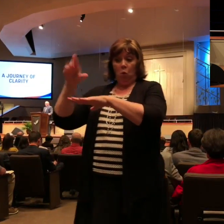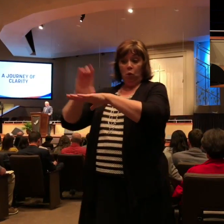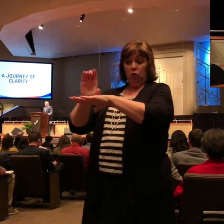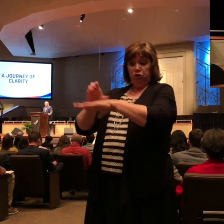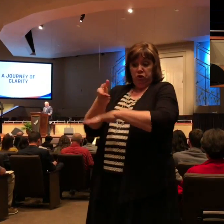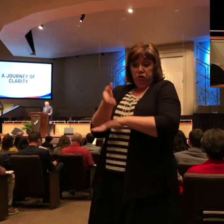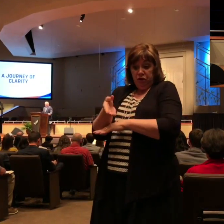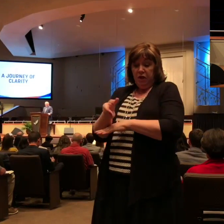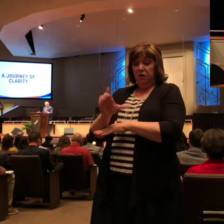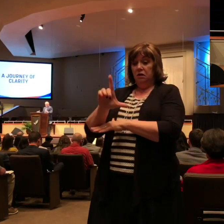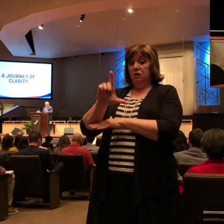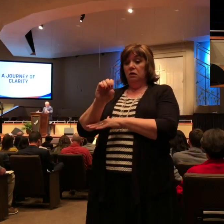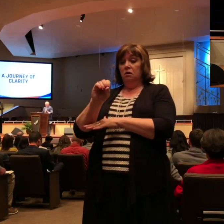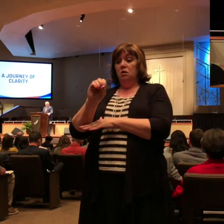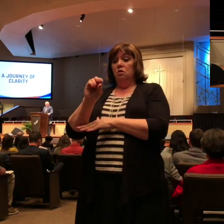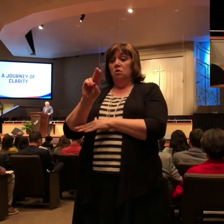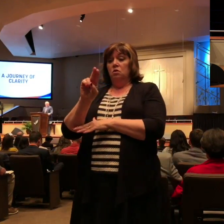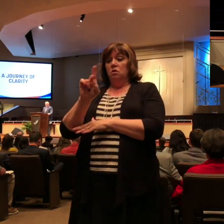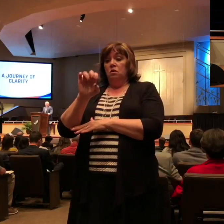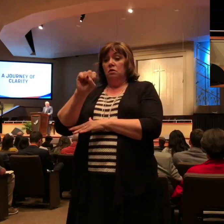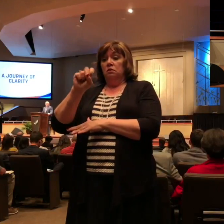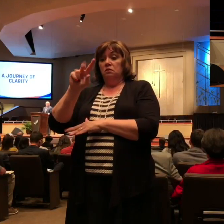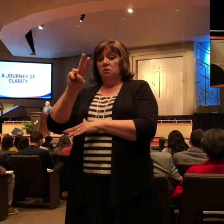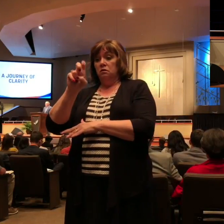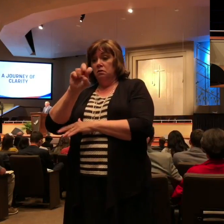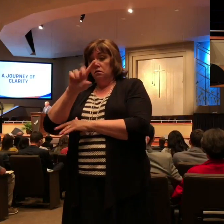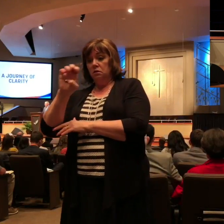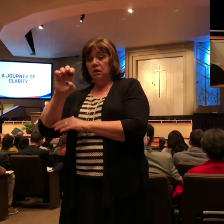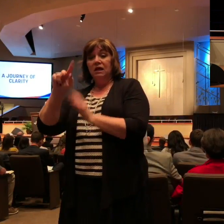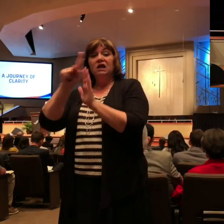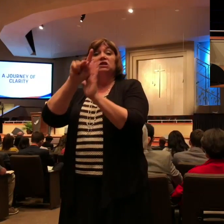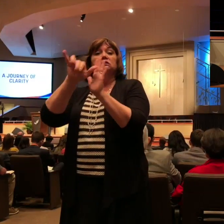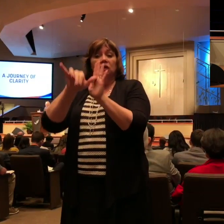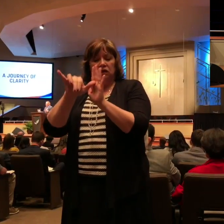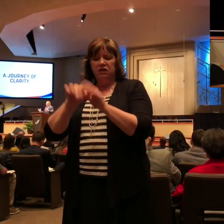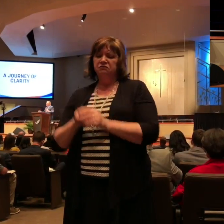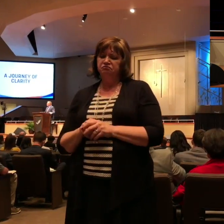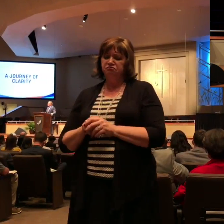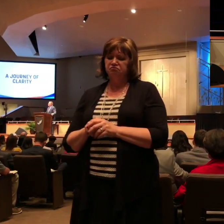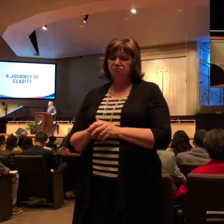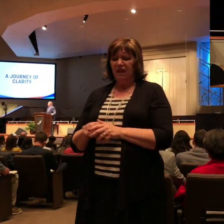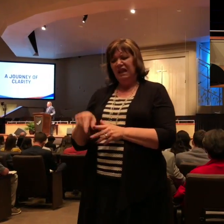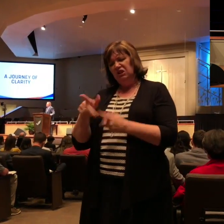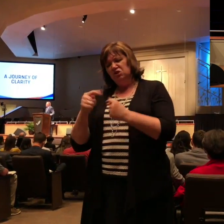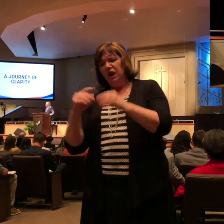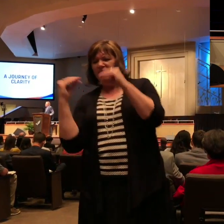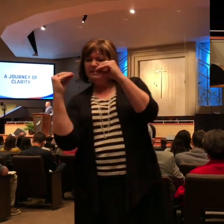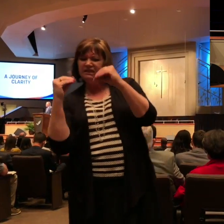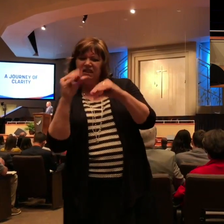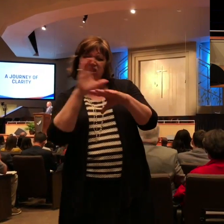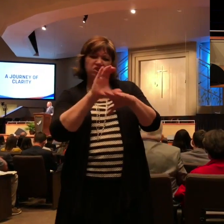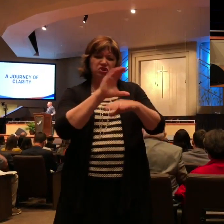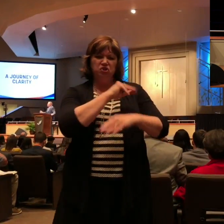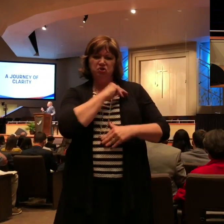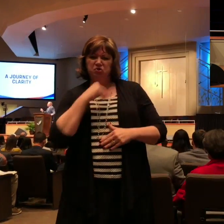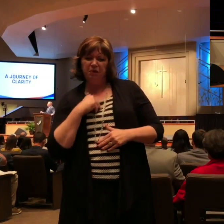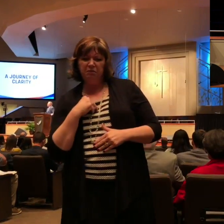trying to teach its members and attenders the Ten Commandments, and they were having a hard time getting those truths across, so they